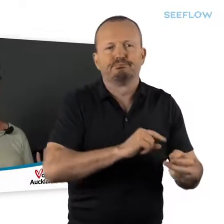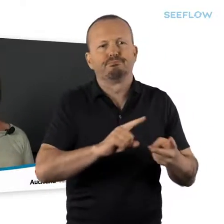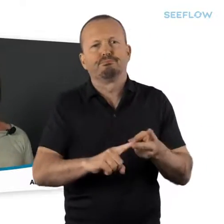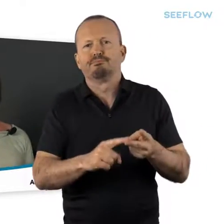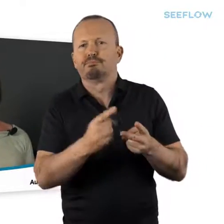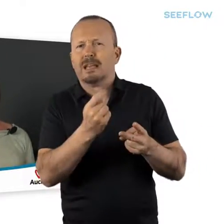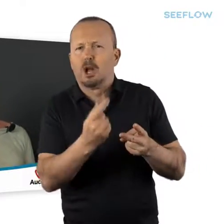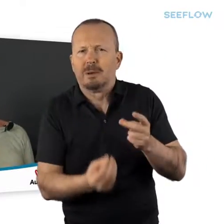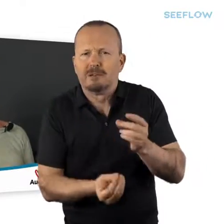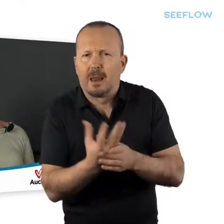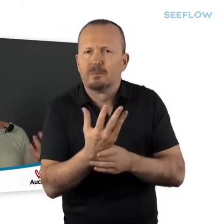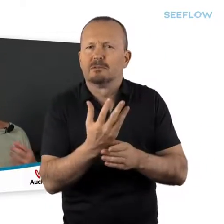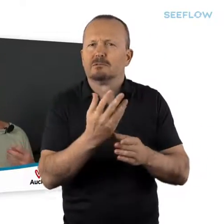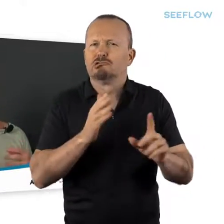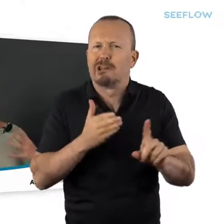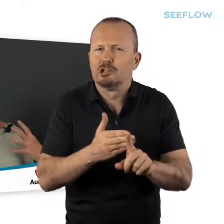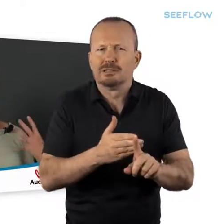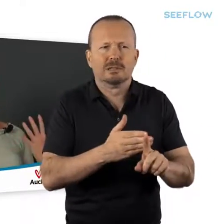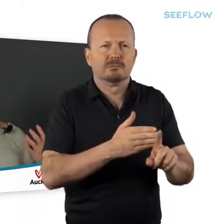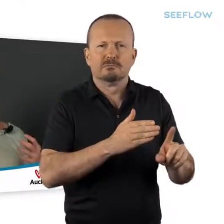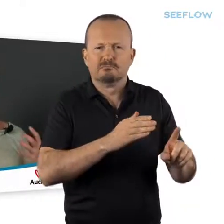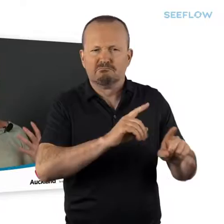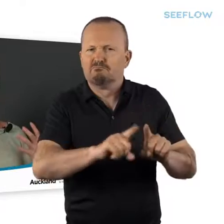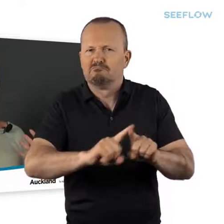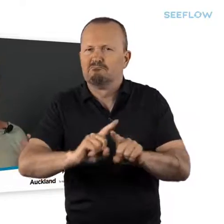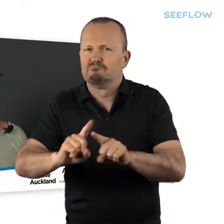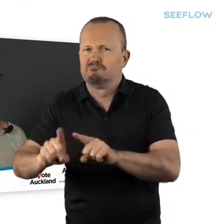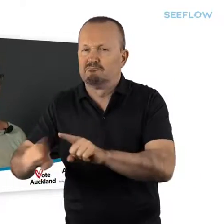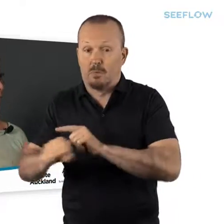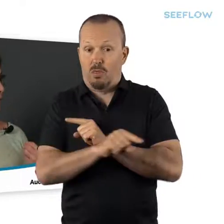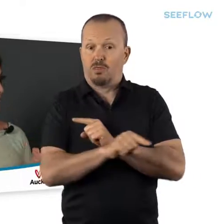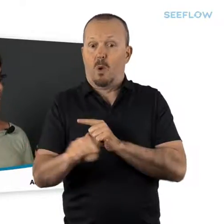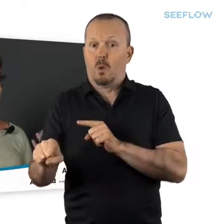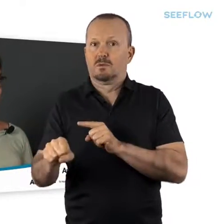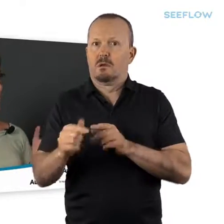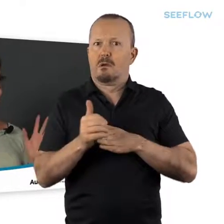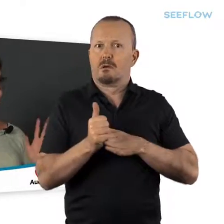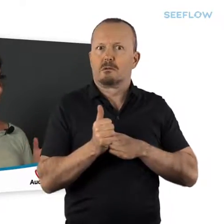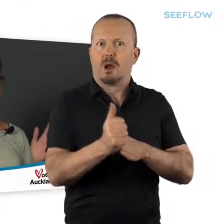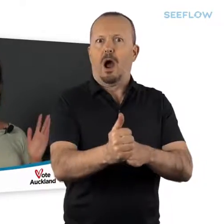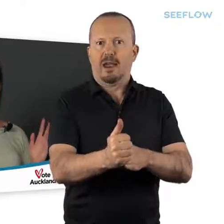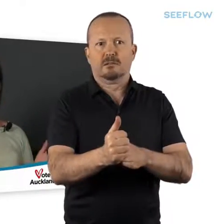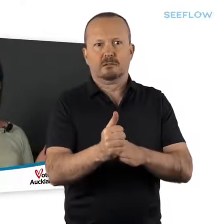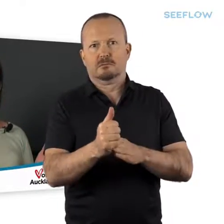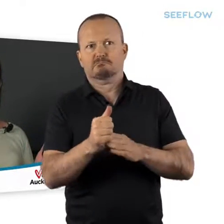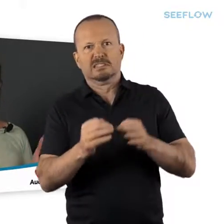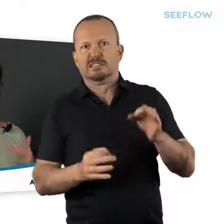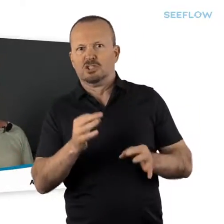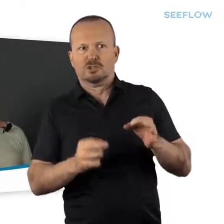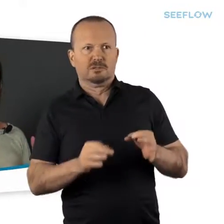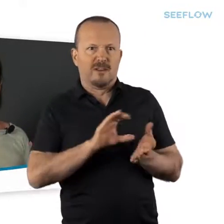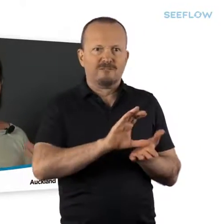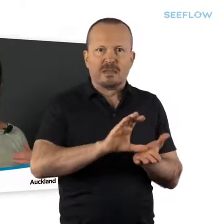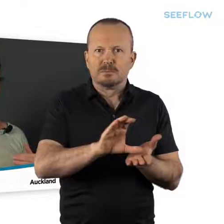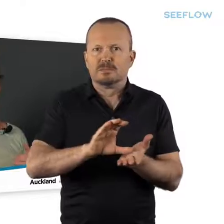development strategy. So, these are the big strategies that really are going to guide the